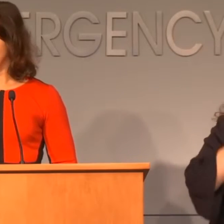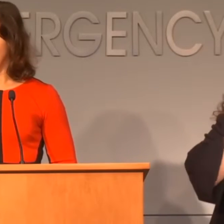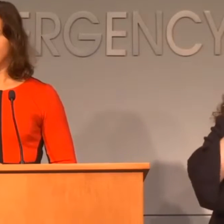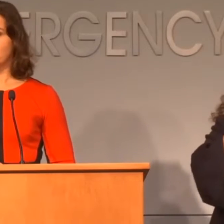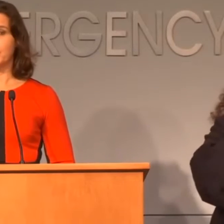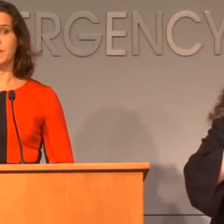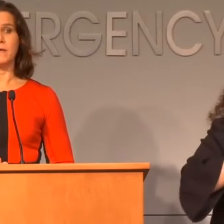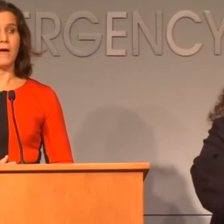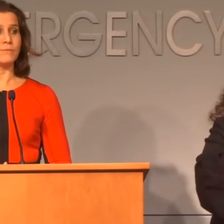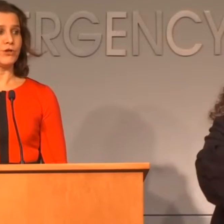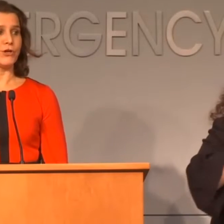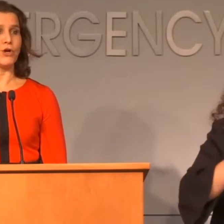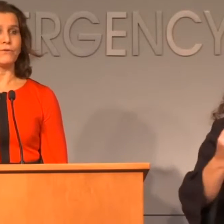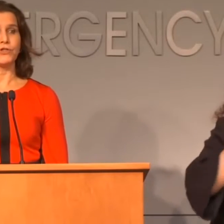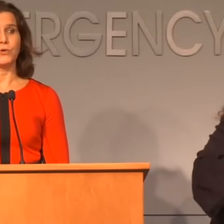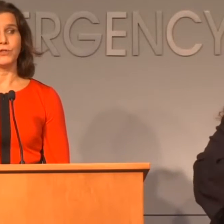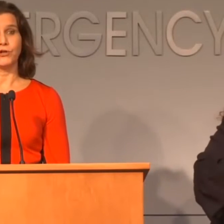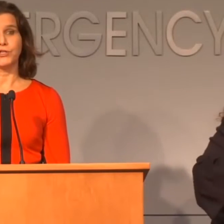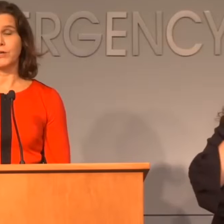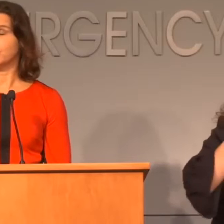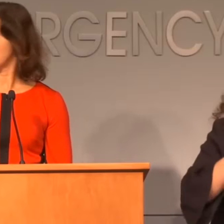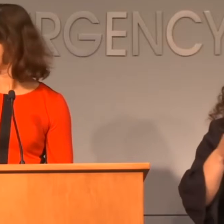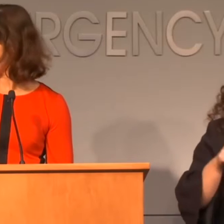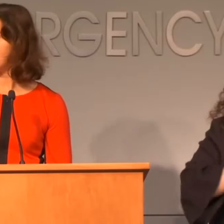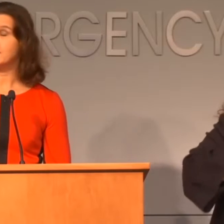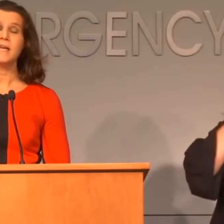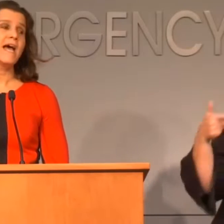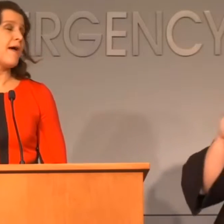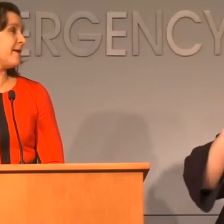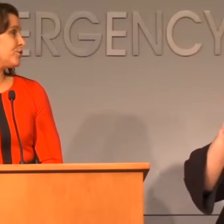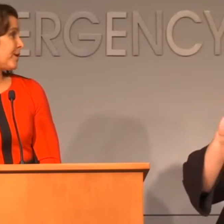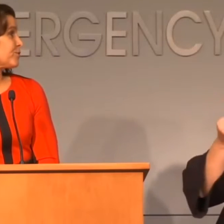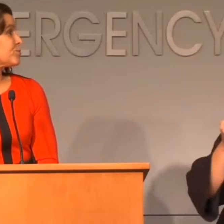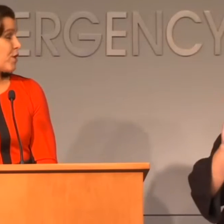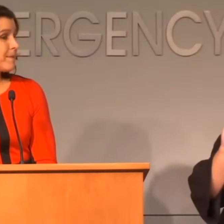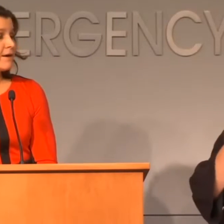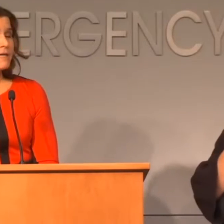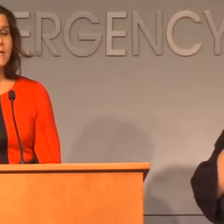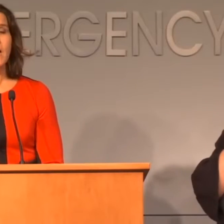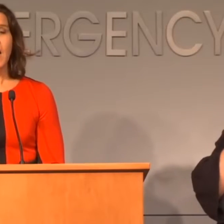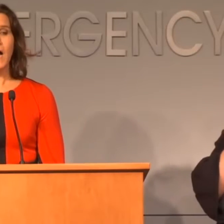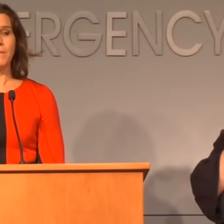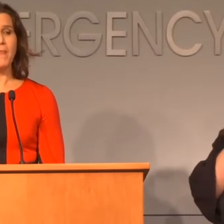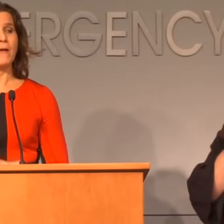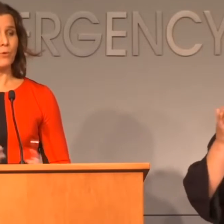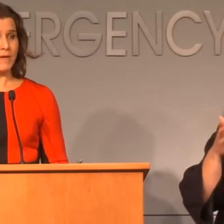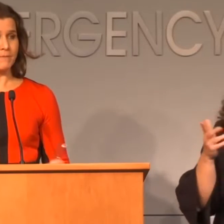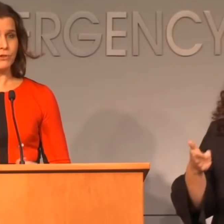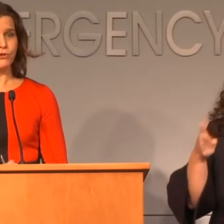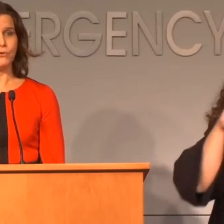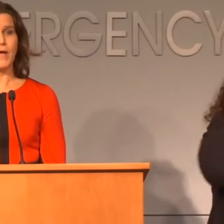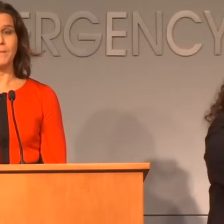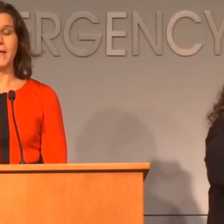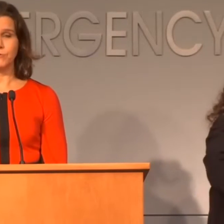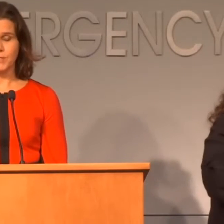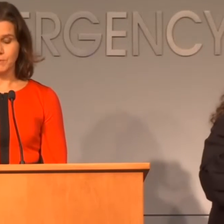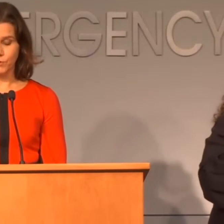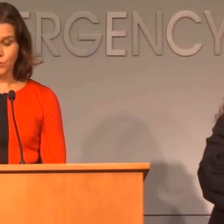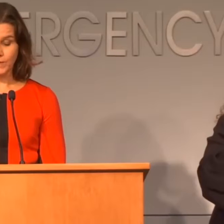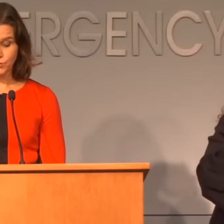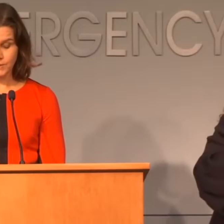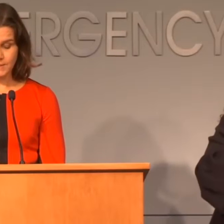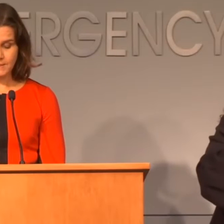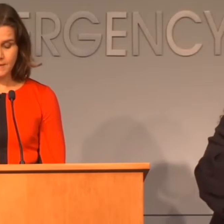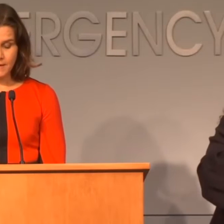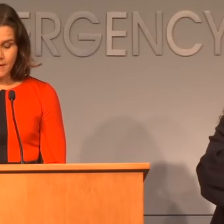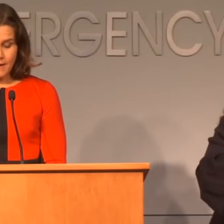and then we will also be turning it over to Attorney General Josh Stein, and then Director Sprayberry, and then we'll be able to answer some